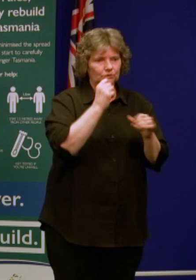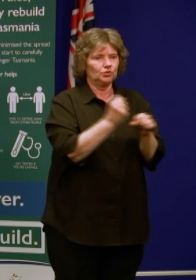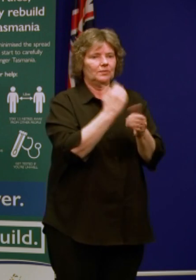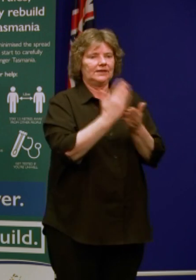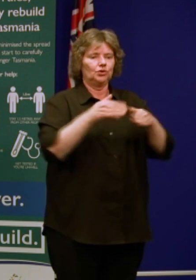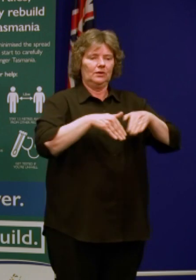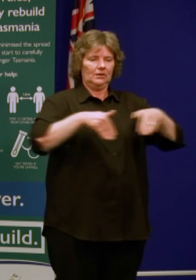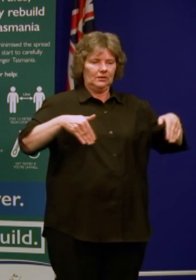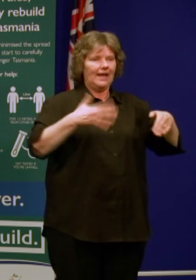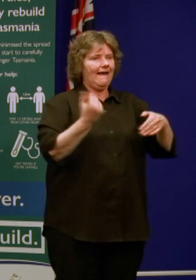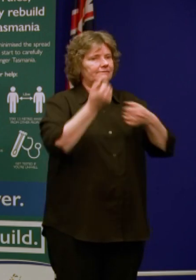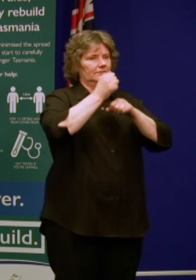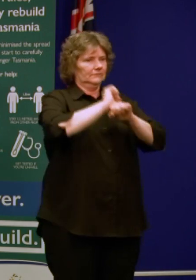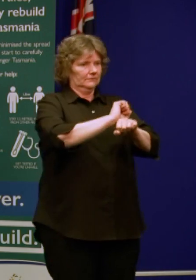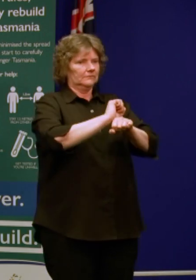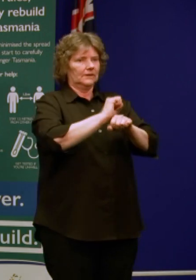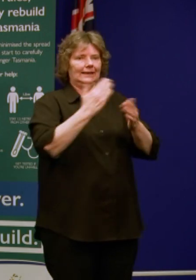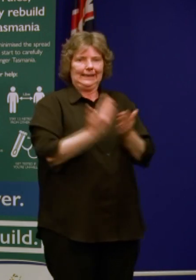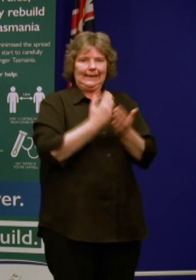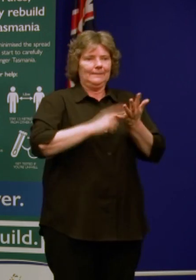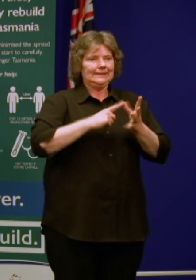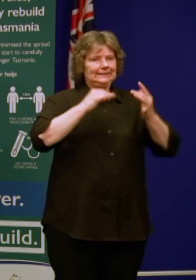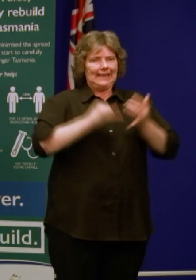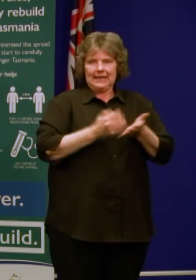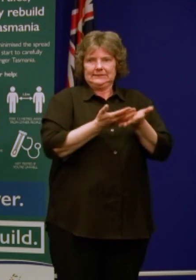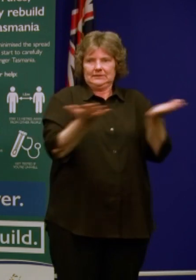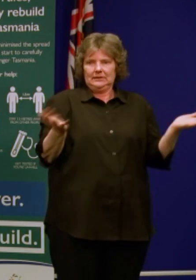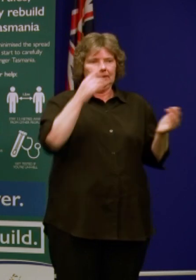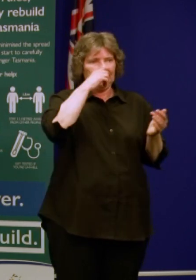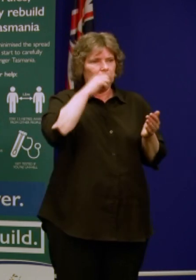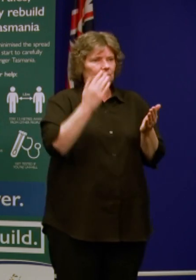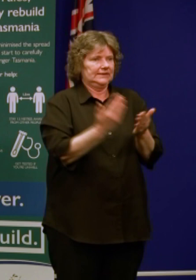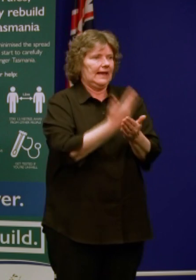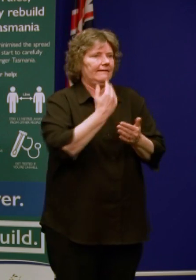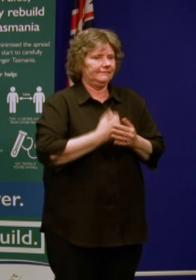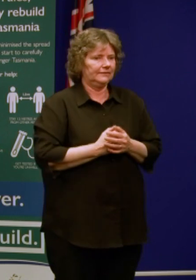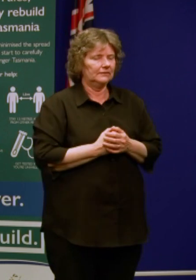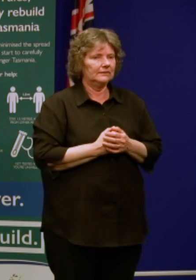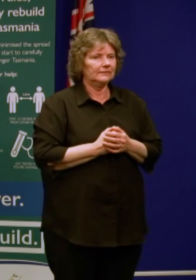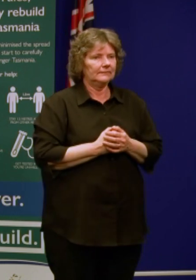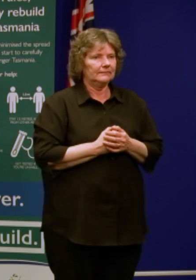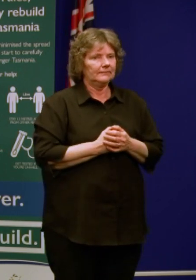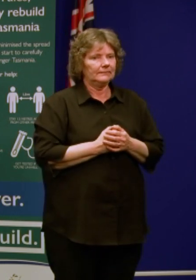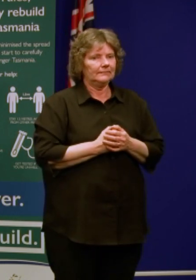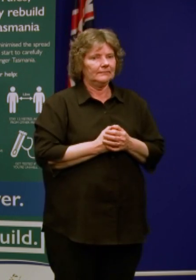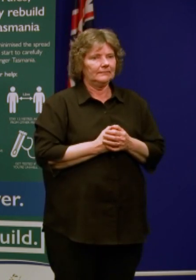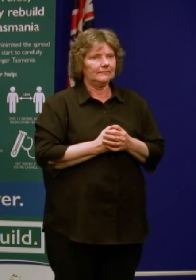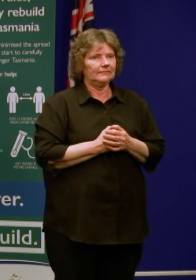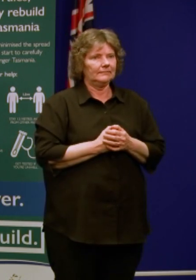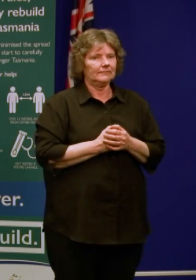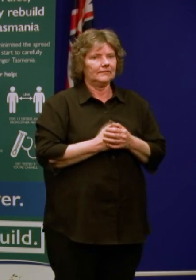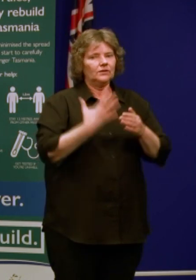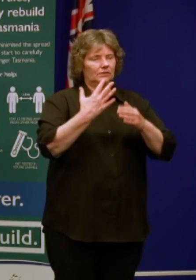keep Tasmanians safe. Know that we have put in place significant steps in terms of contact